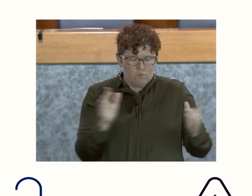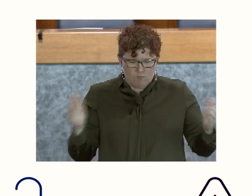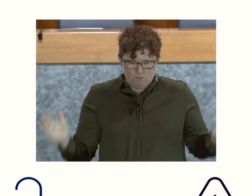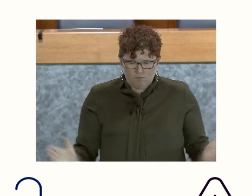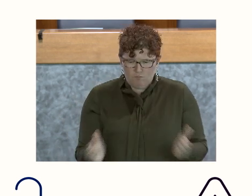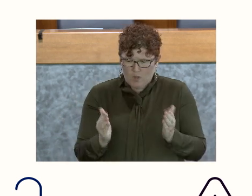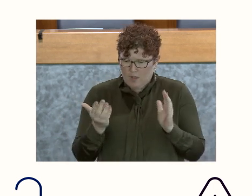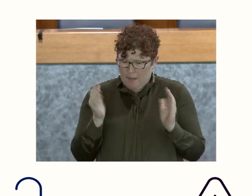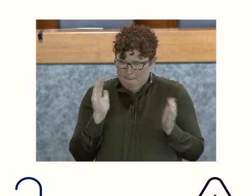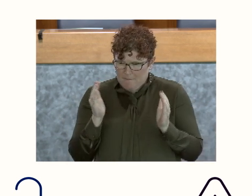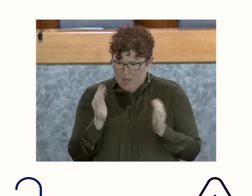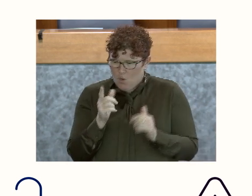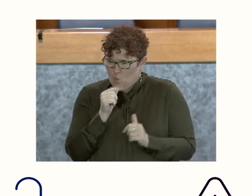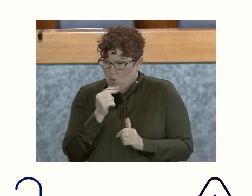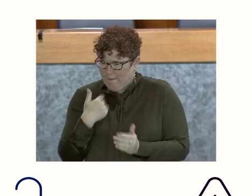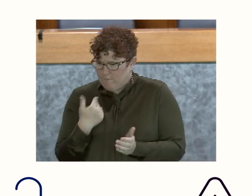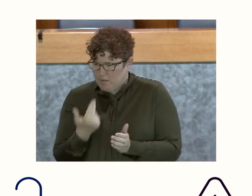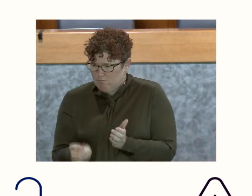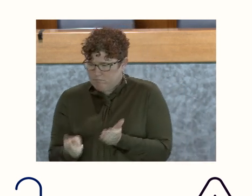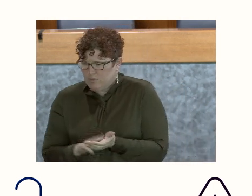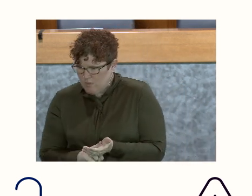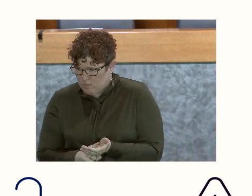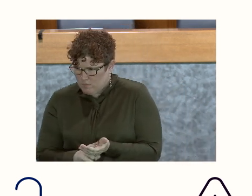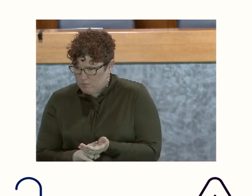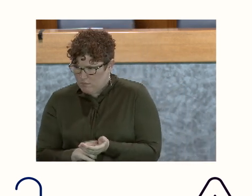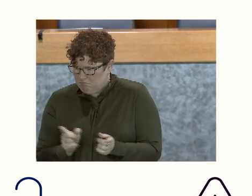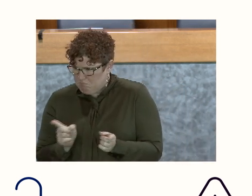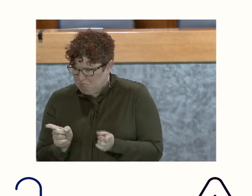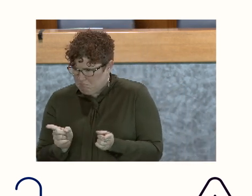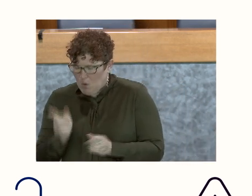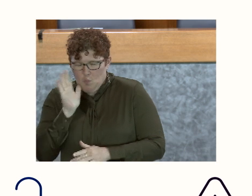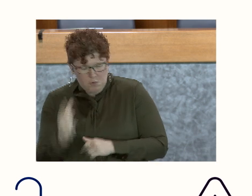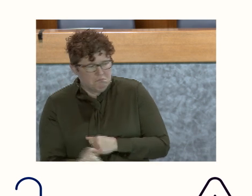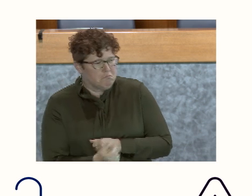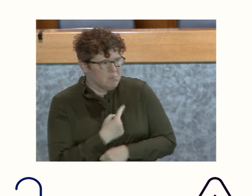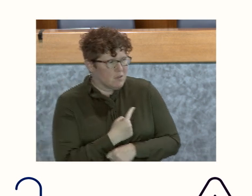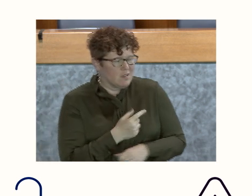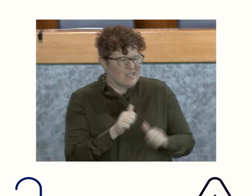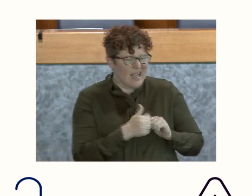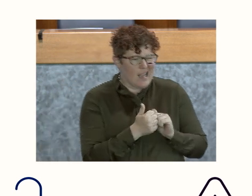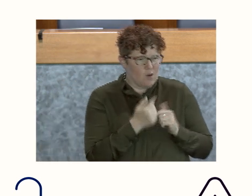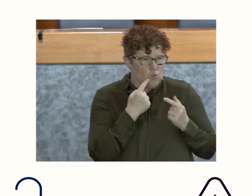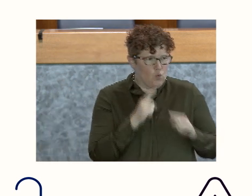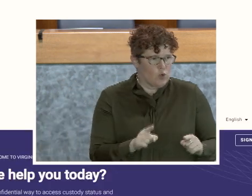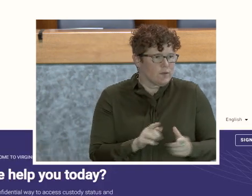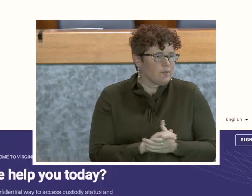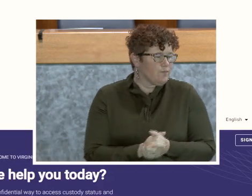anybody who's got a registration and then a notification will be sent out. So that's how that works.